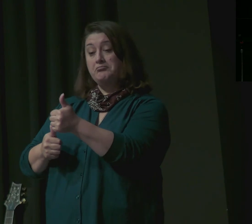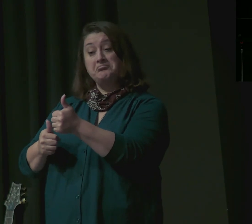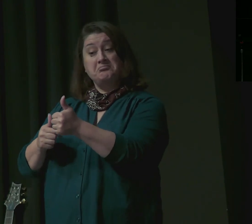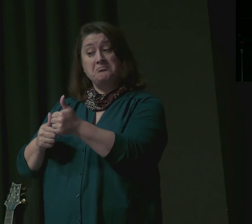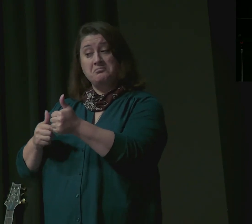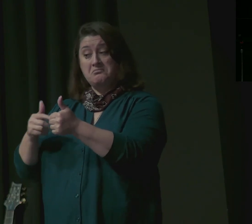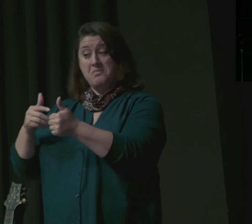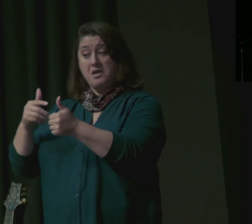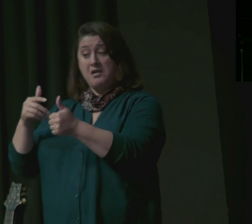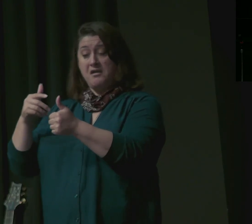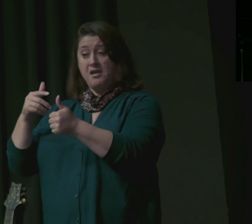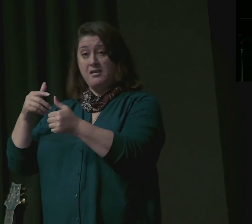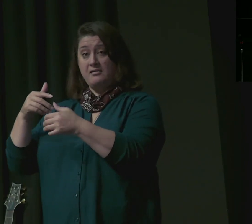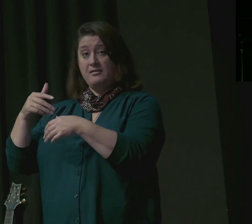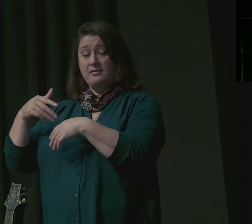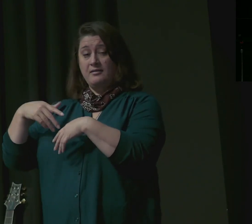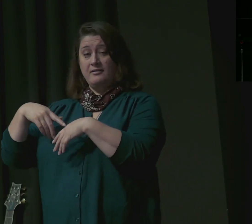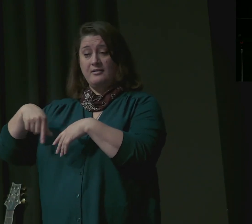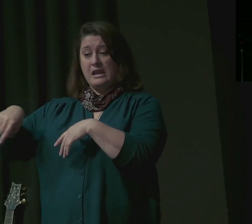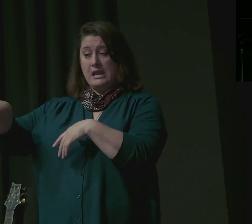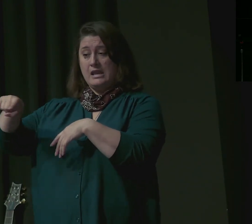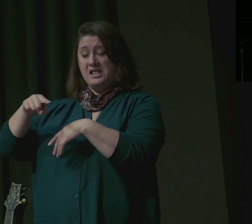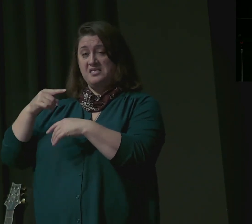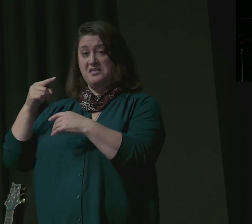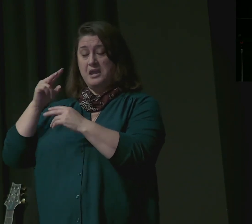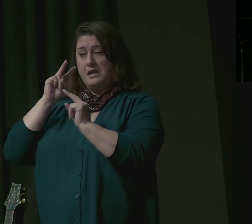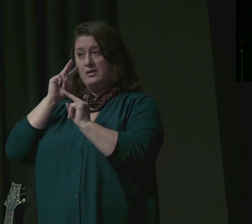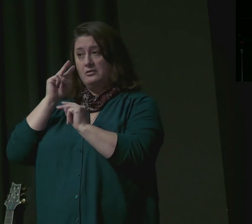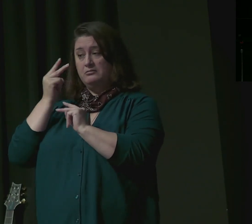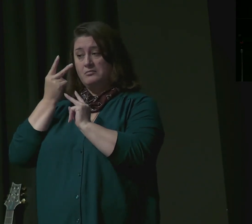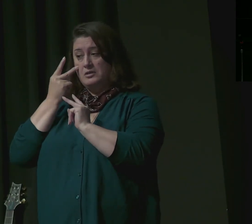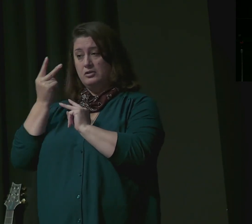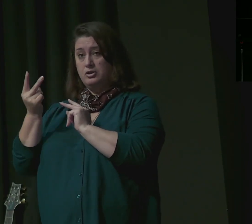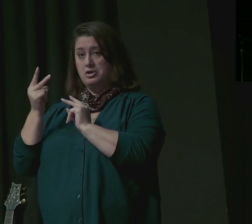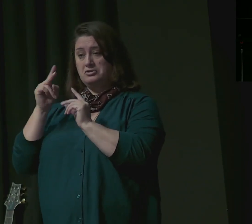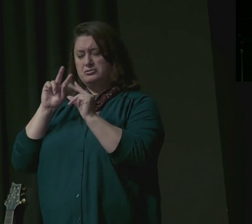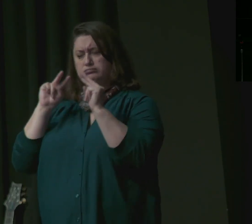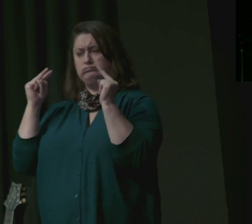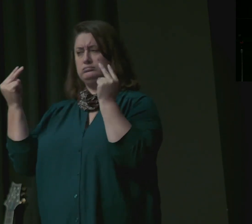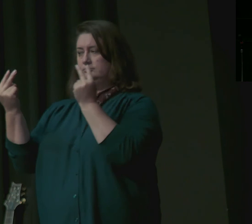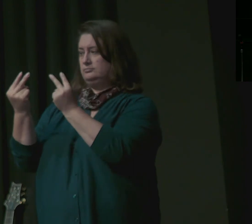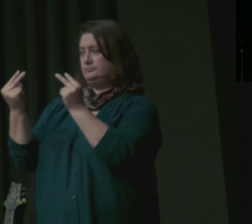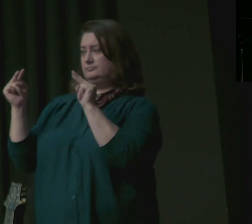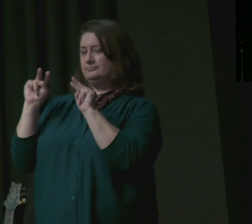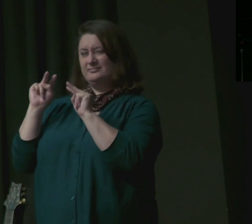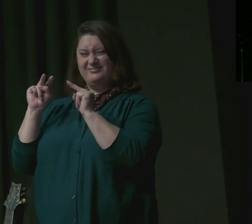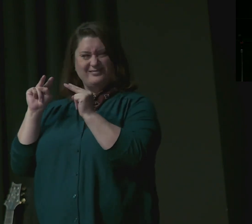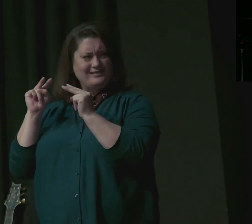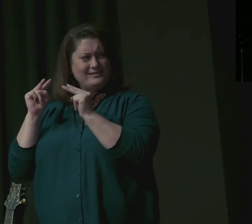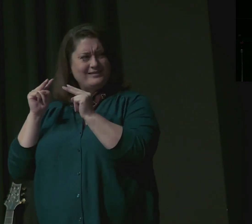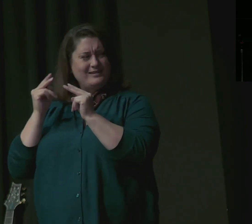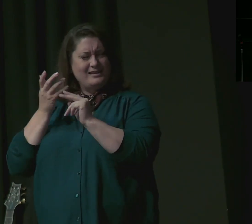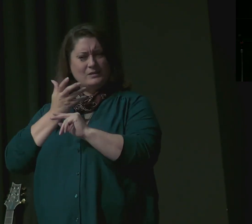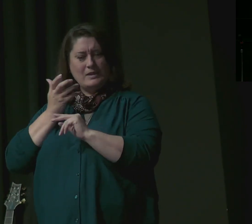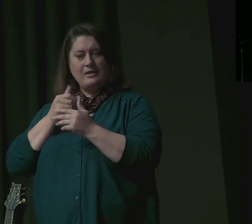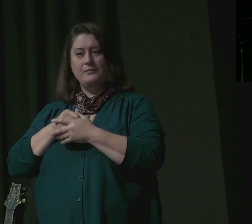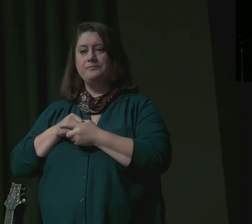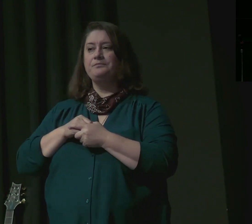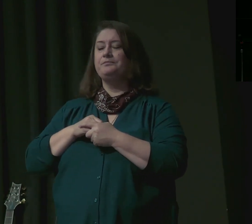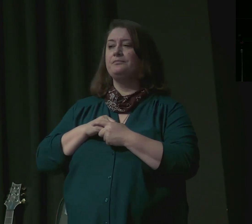Portions were taken to them from Joseph's table, but Benjamin's portion was five times as much as any of theirs.